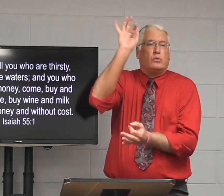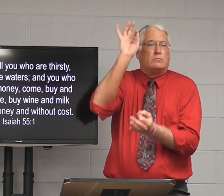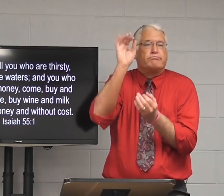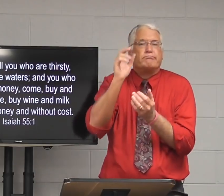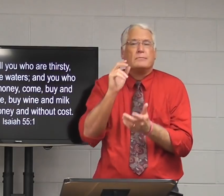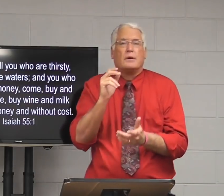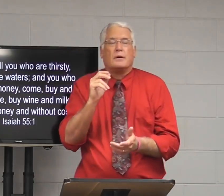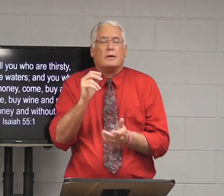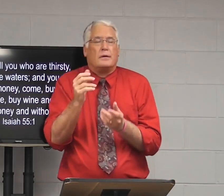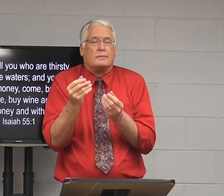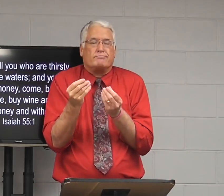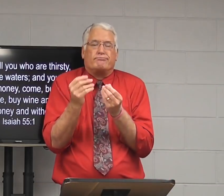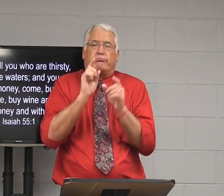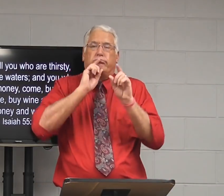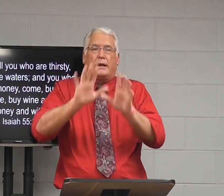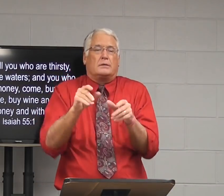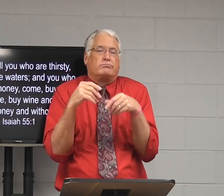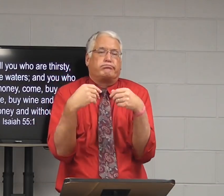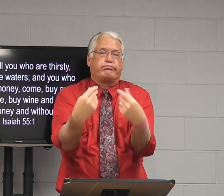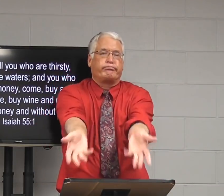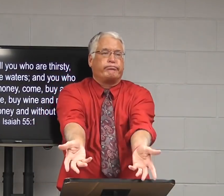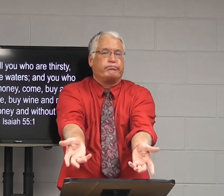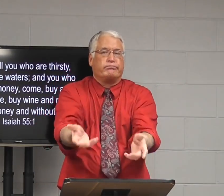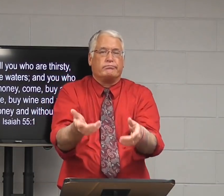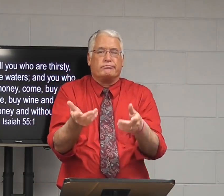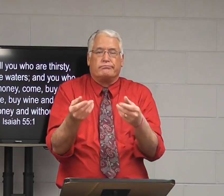It's talking about spiritual food, spiritual blessings.